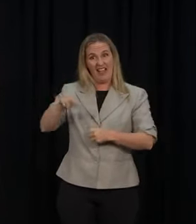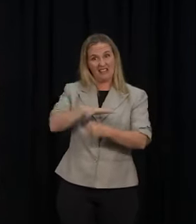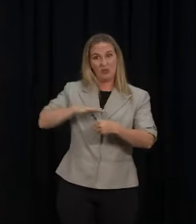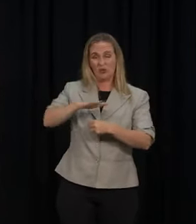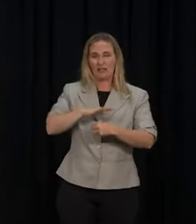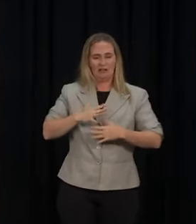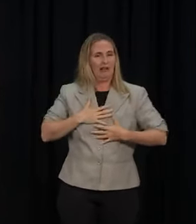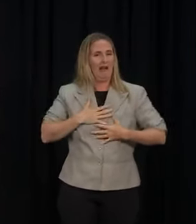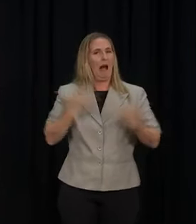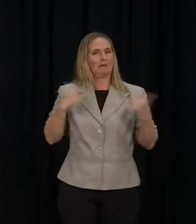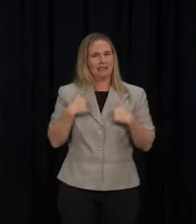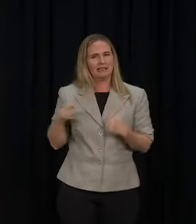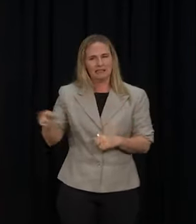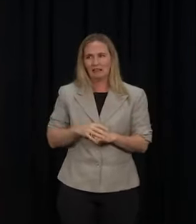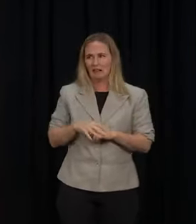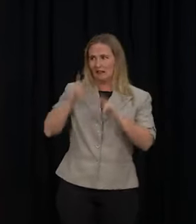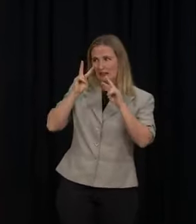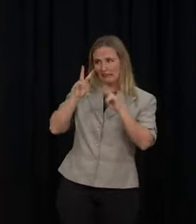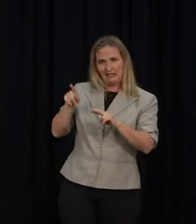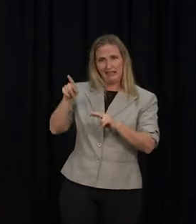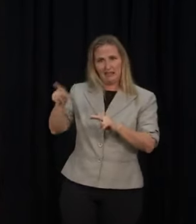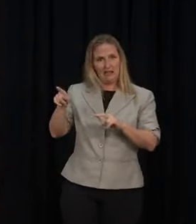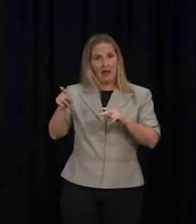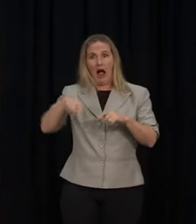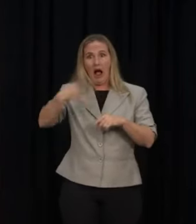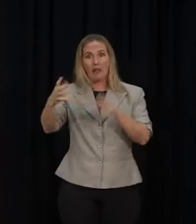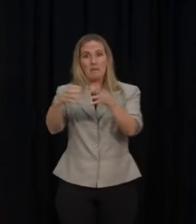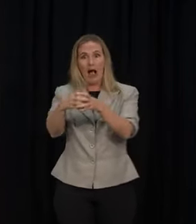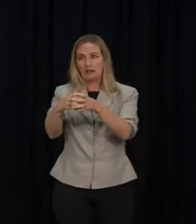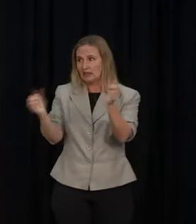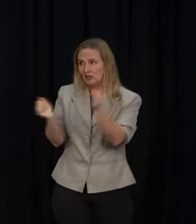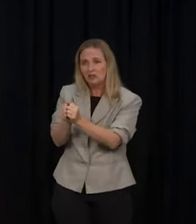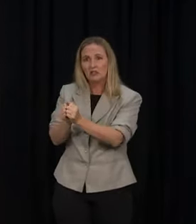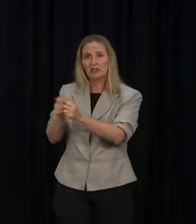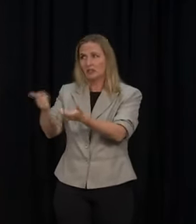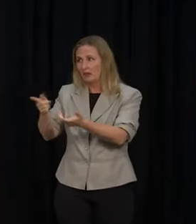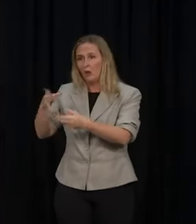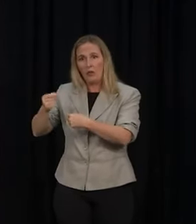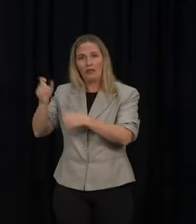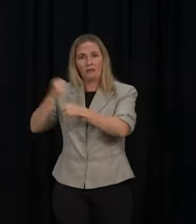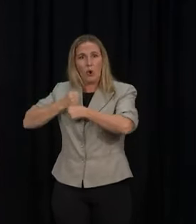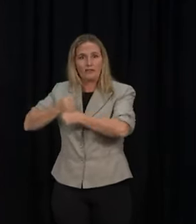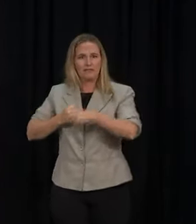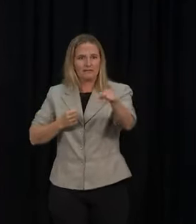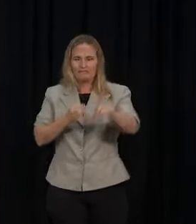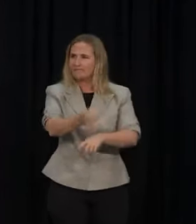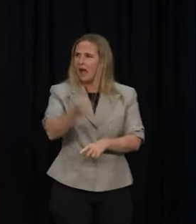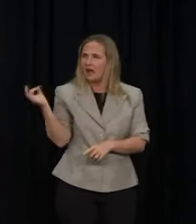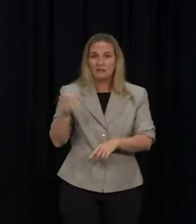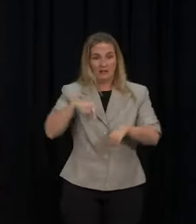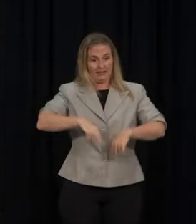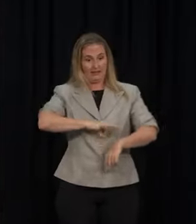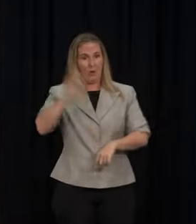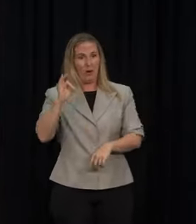upsetting to see now they seem to be responding and sympathising with the protesters. Police had human waste thrown at them this morning. How disgusting is that behaviour?